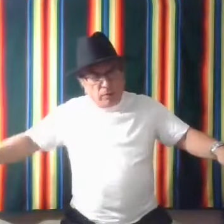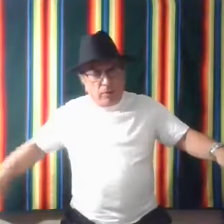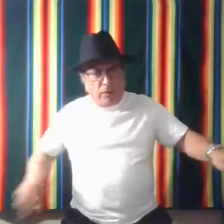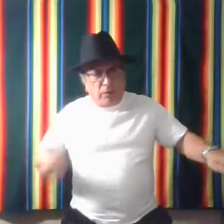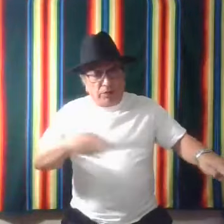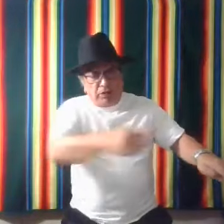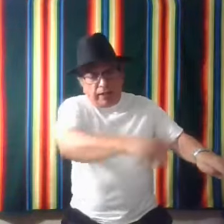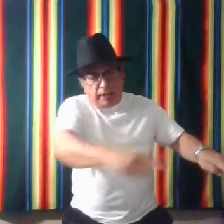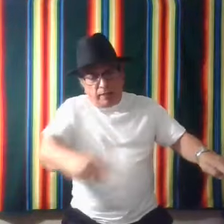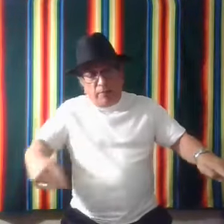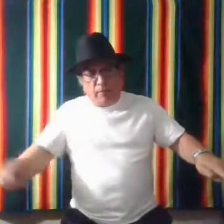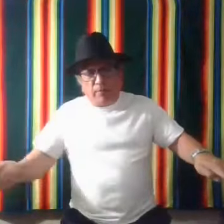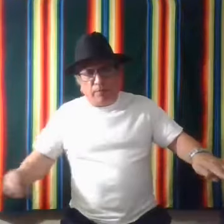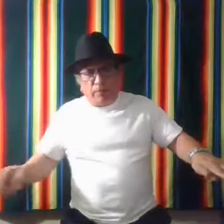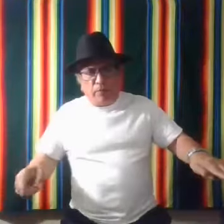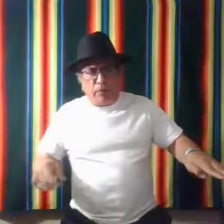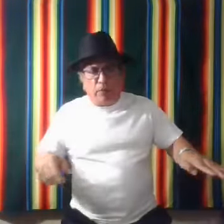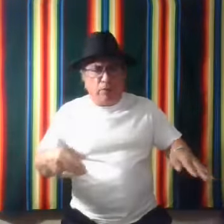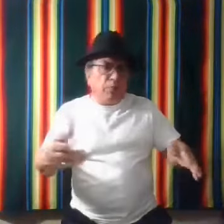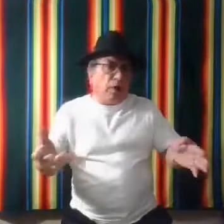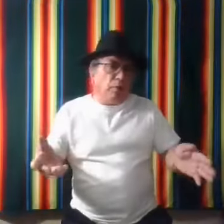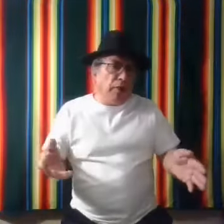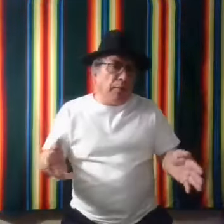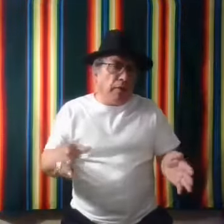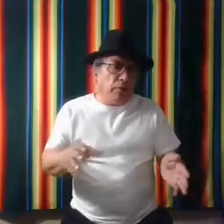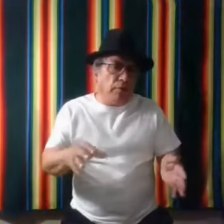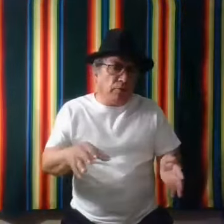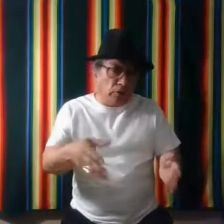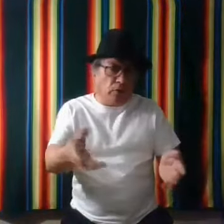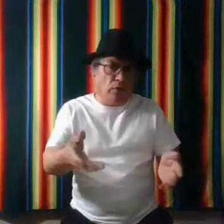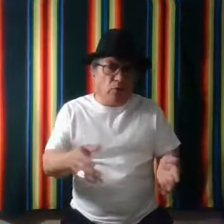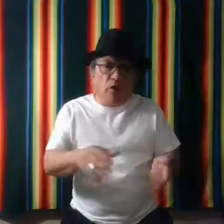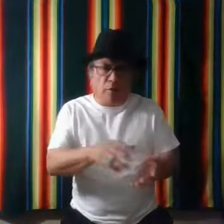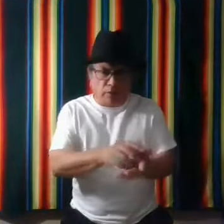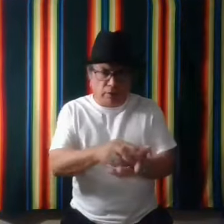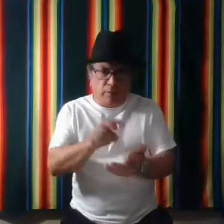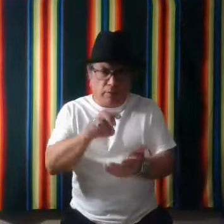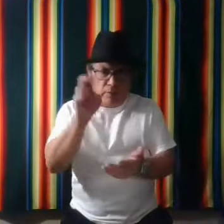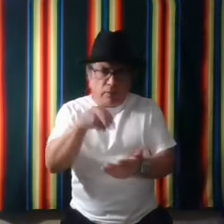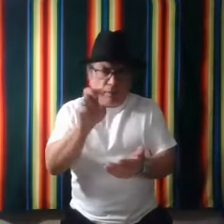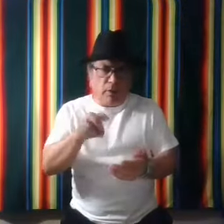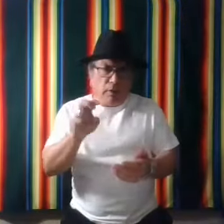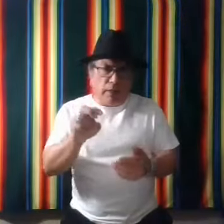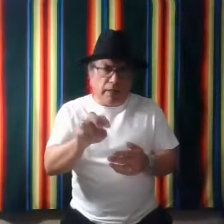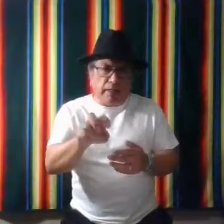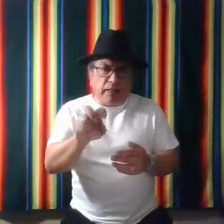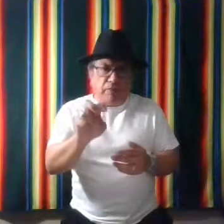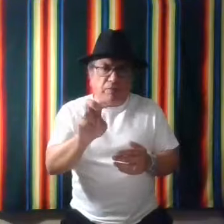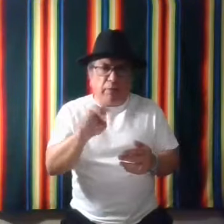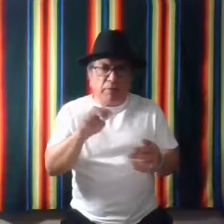and there was a snake in it, it would probably be a, you know, a water moxon. I think they did viper